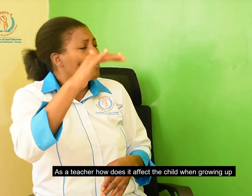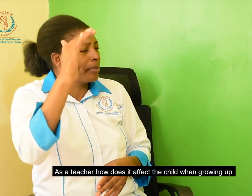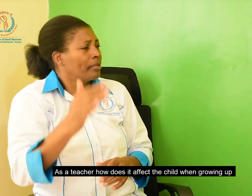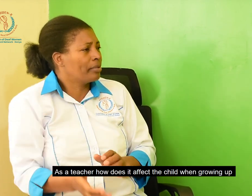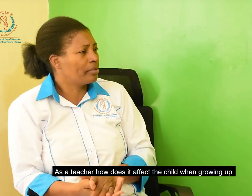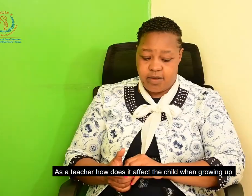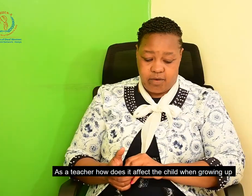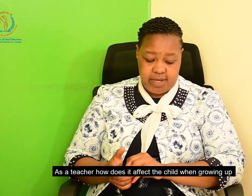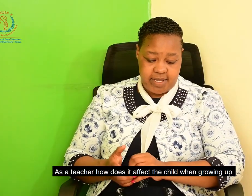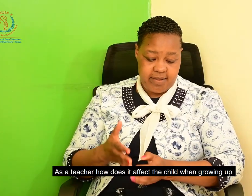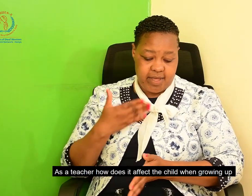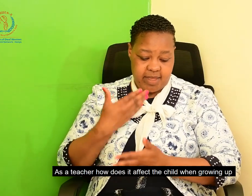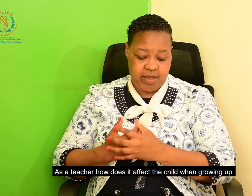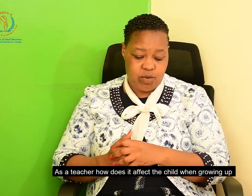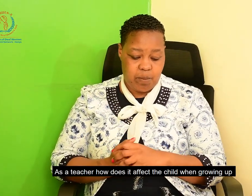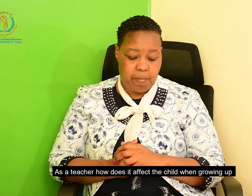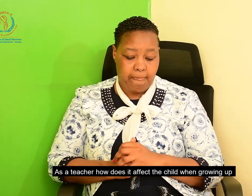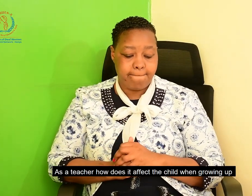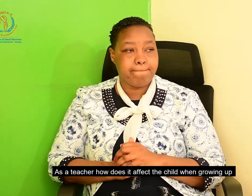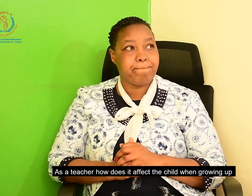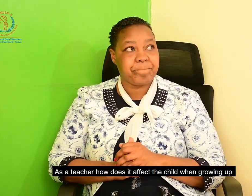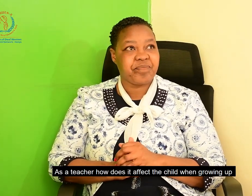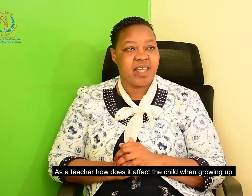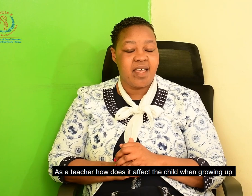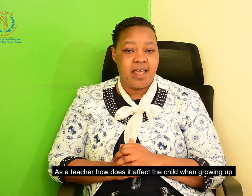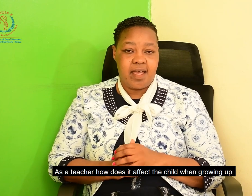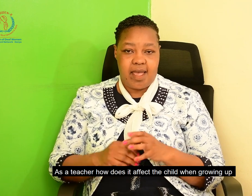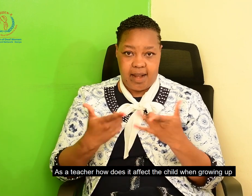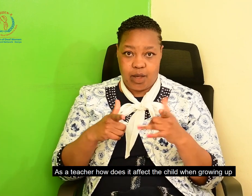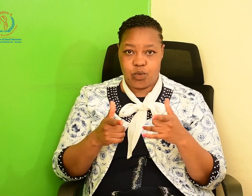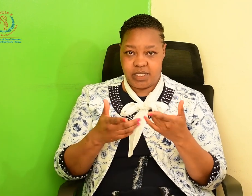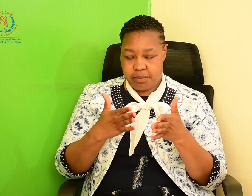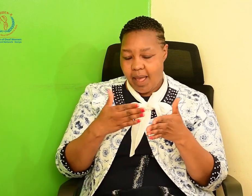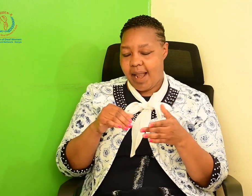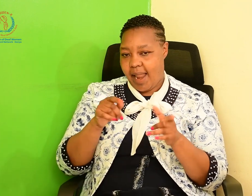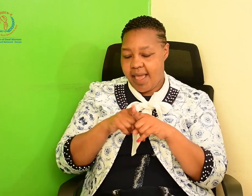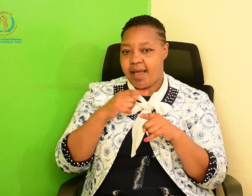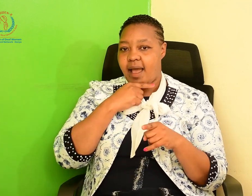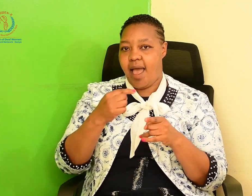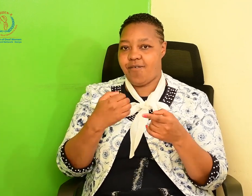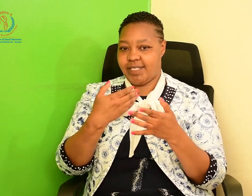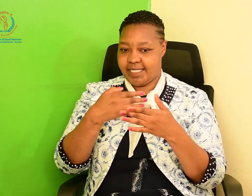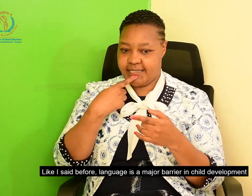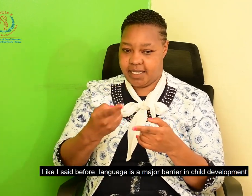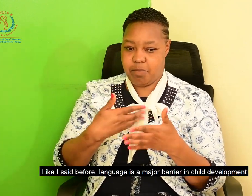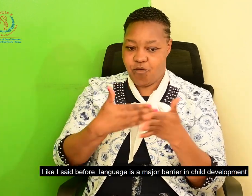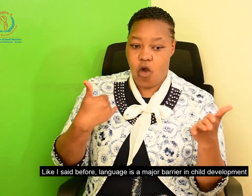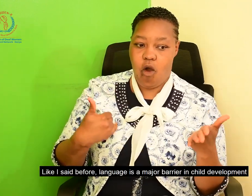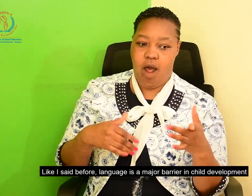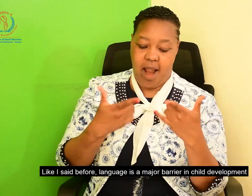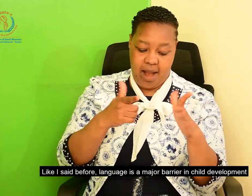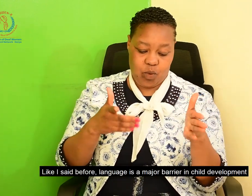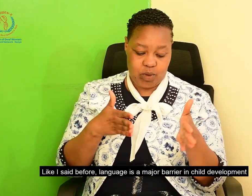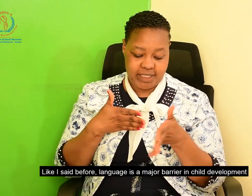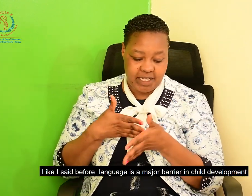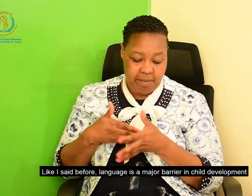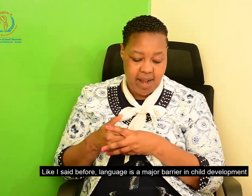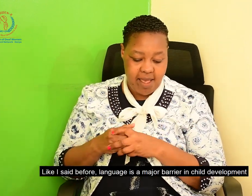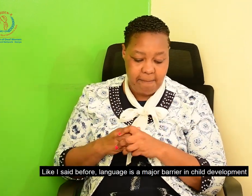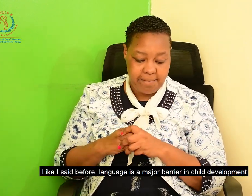How does it affect a child during the growth of that child? Okay, thank you. Like I had said before,